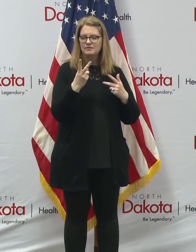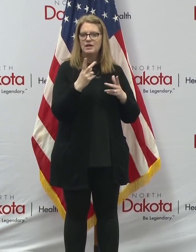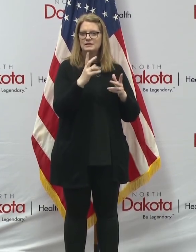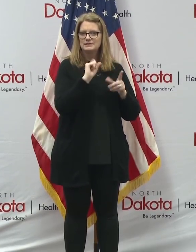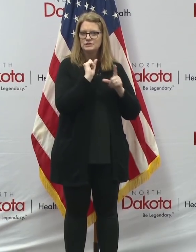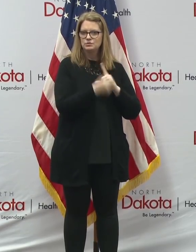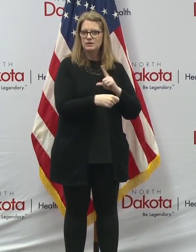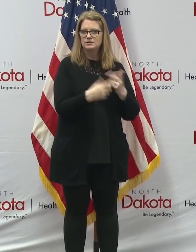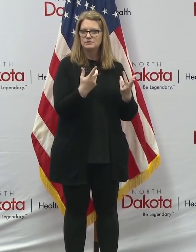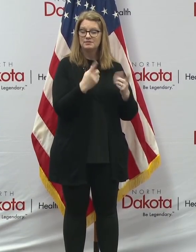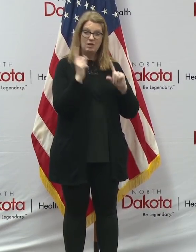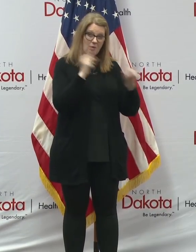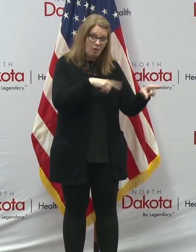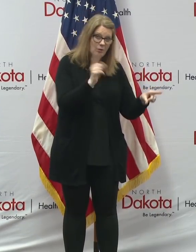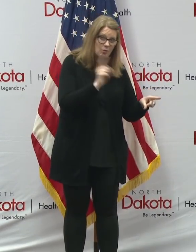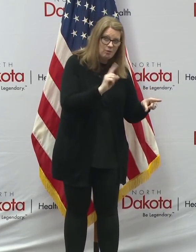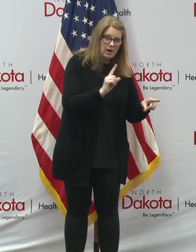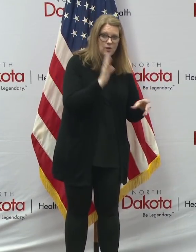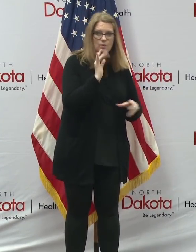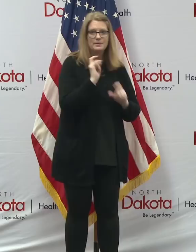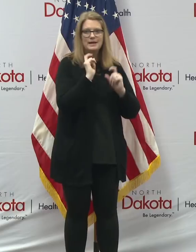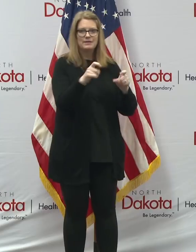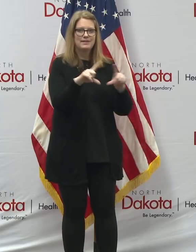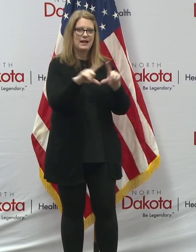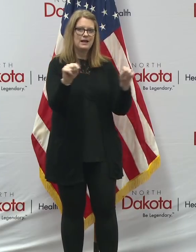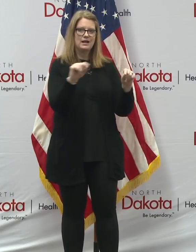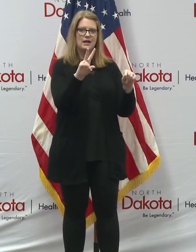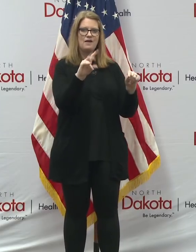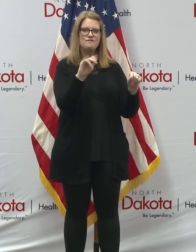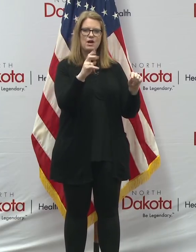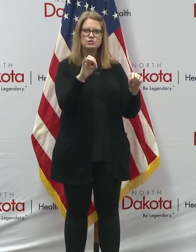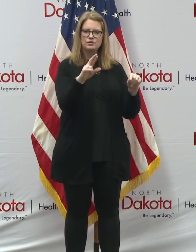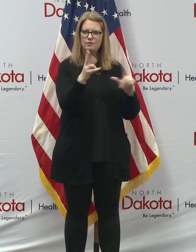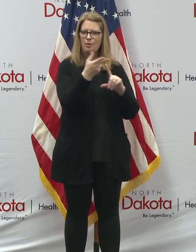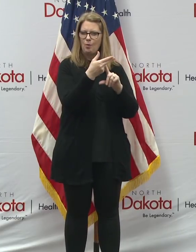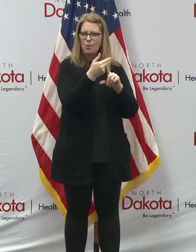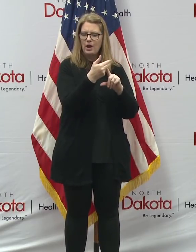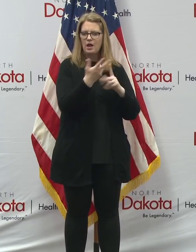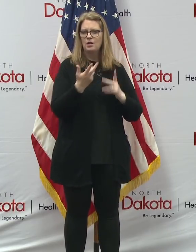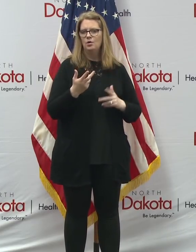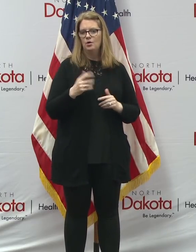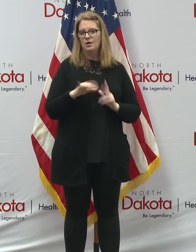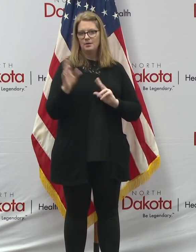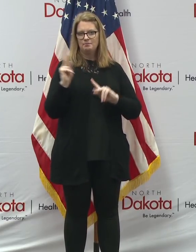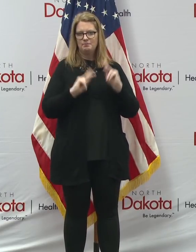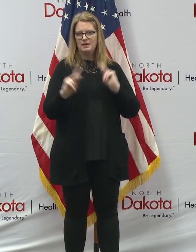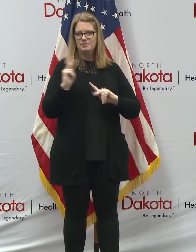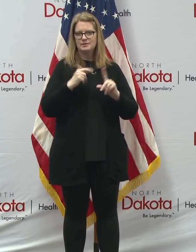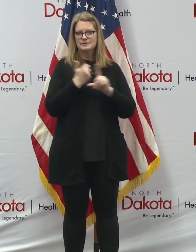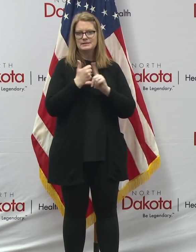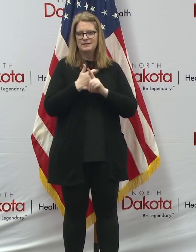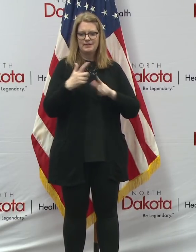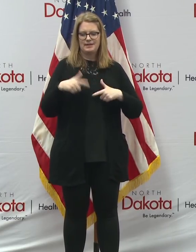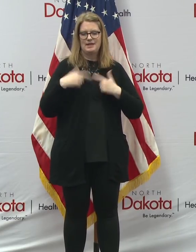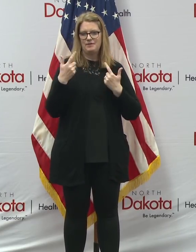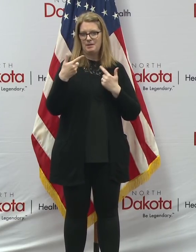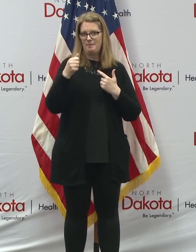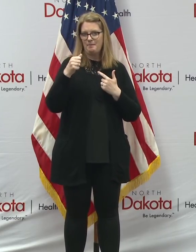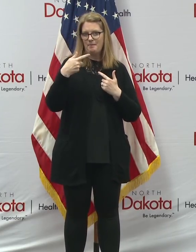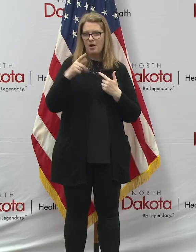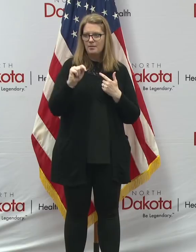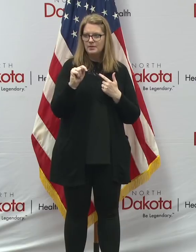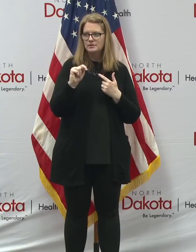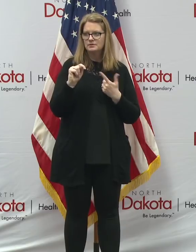and will they be given a voucher for a hotel? And then also, what about people who live in an apartment and have